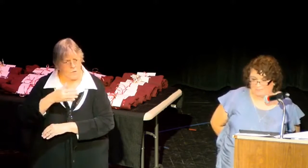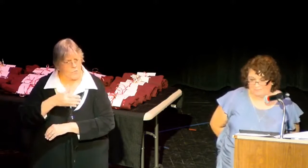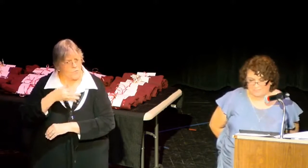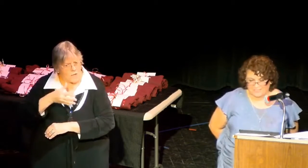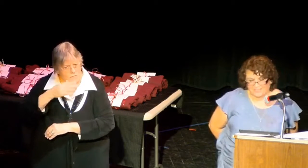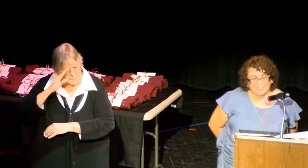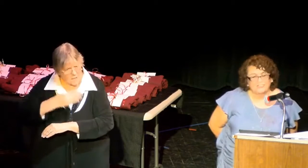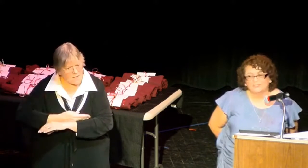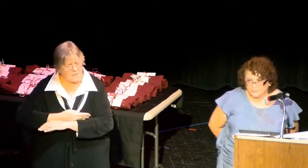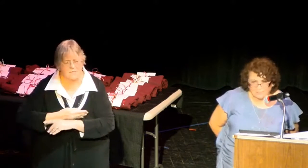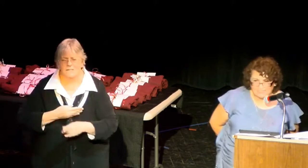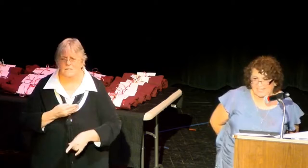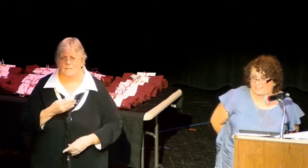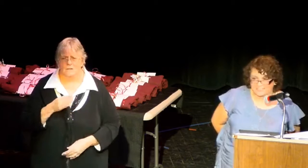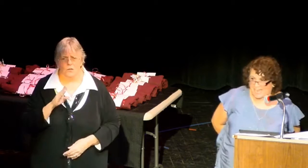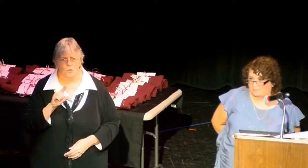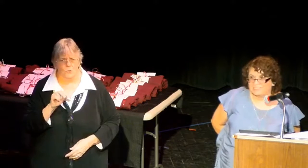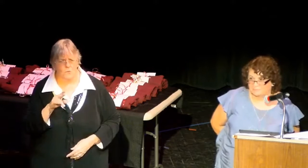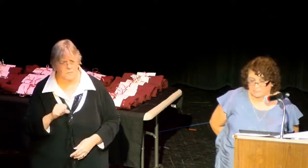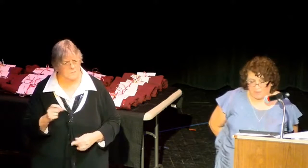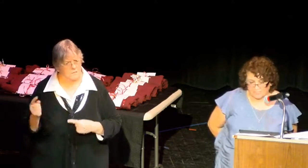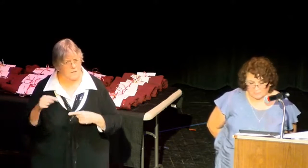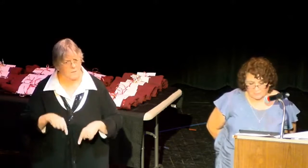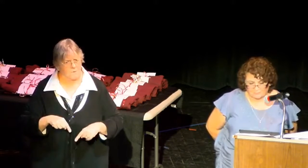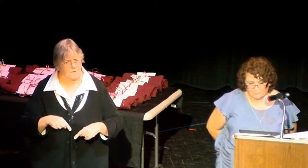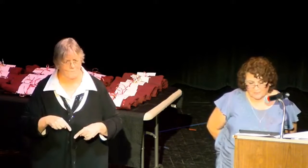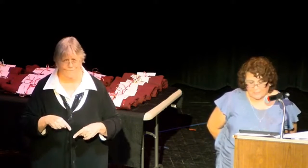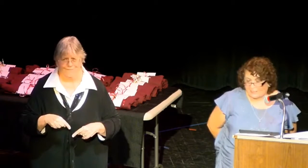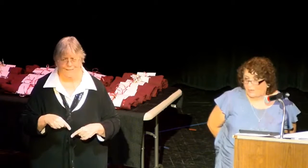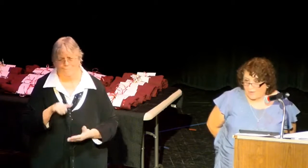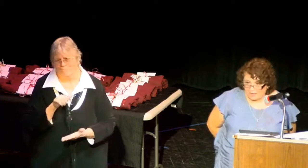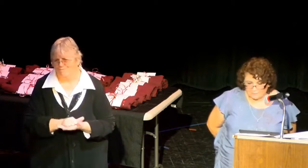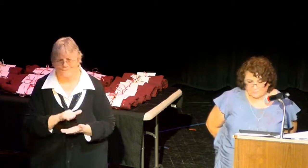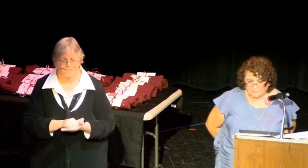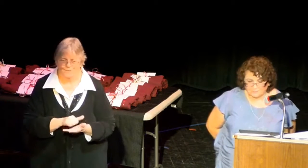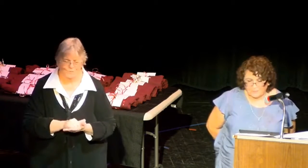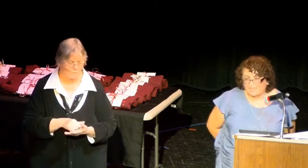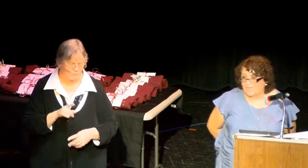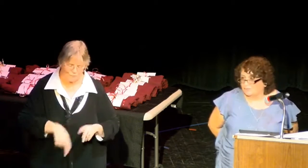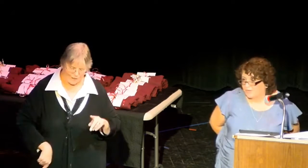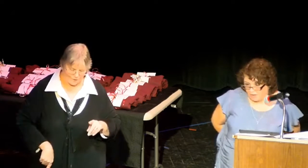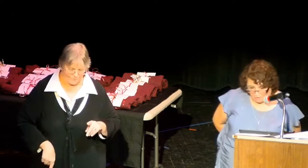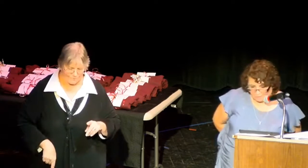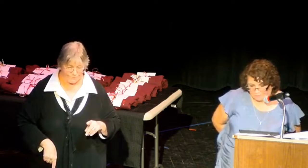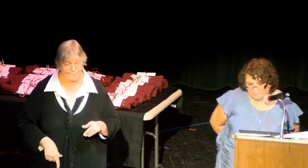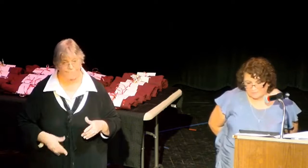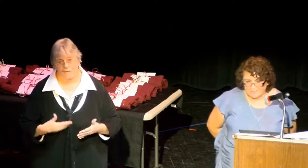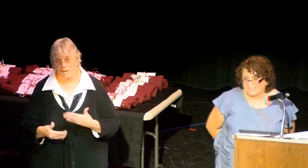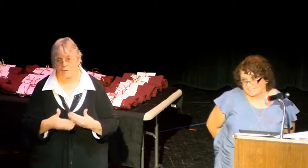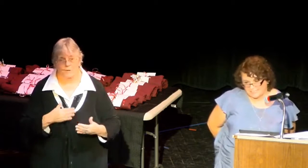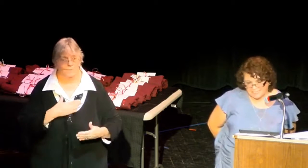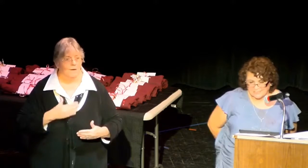awesome. Two dreams that at the time seemed impossible. Well, life went on,